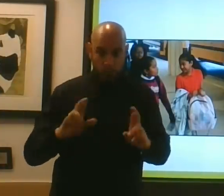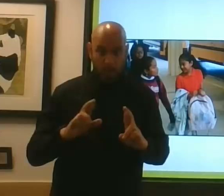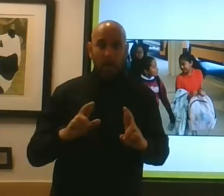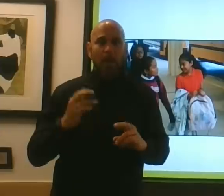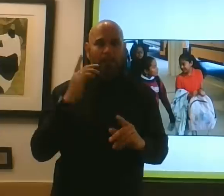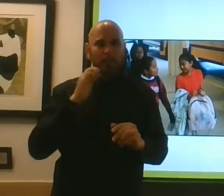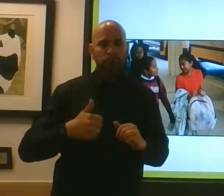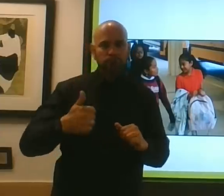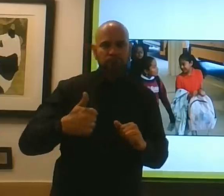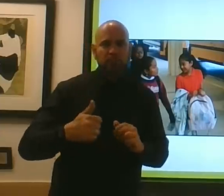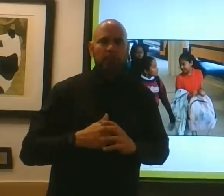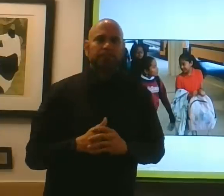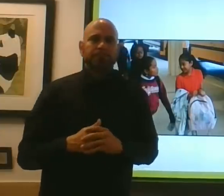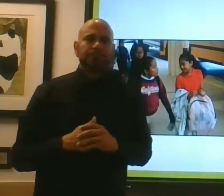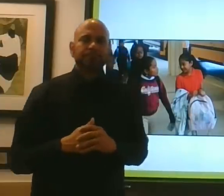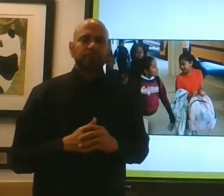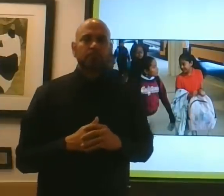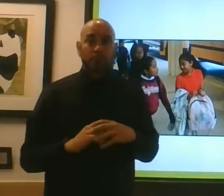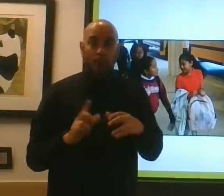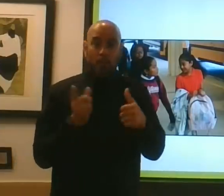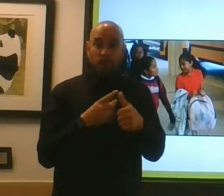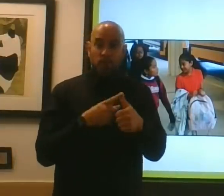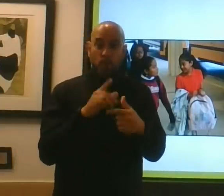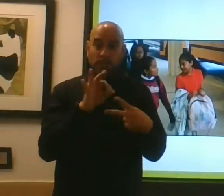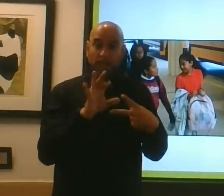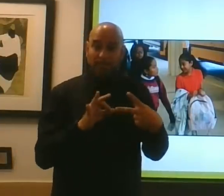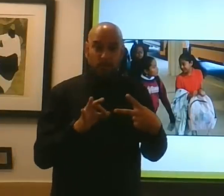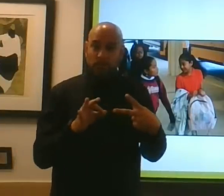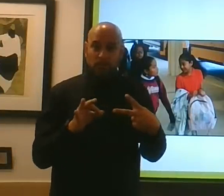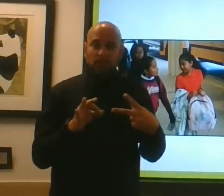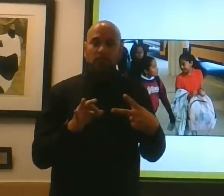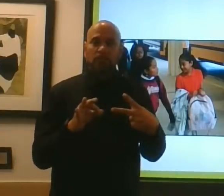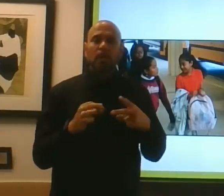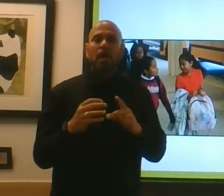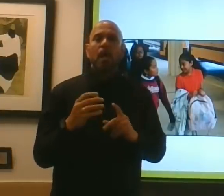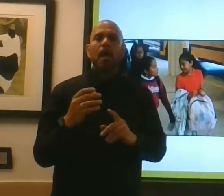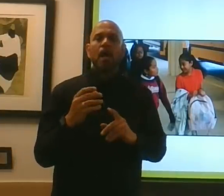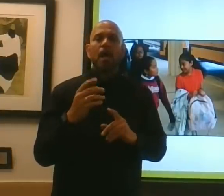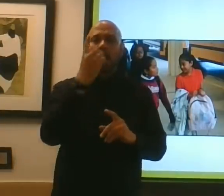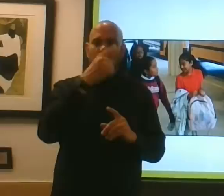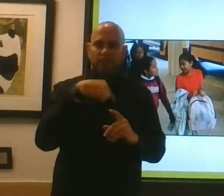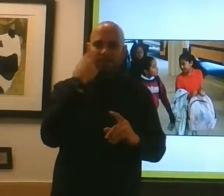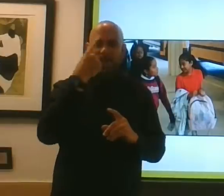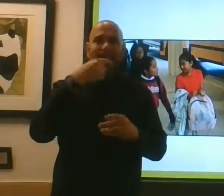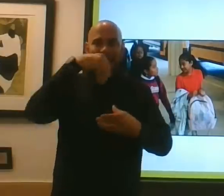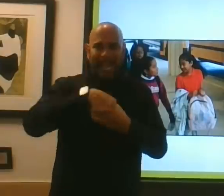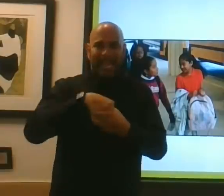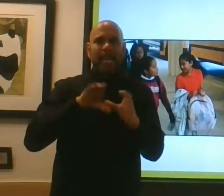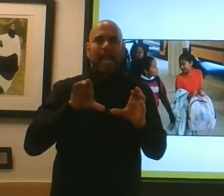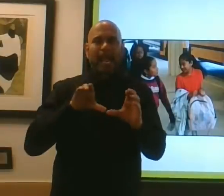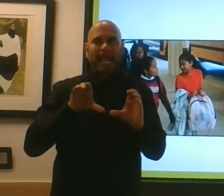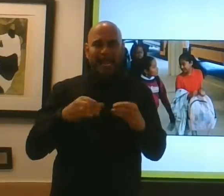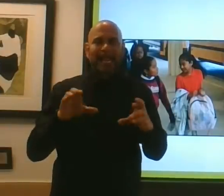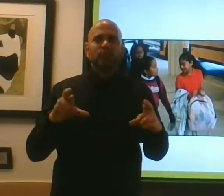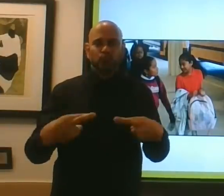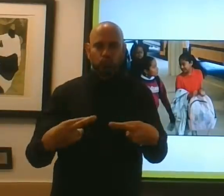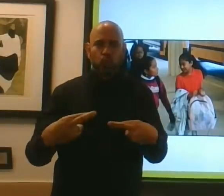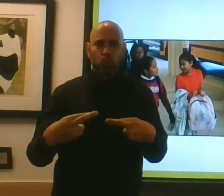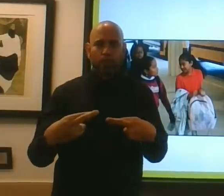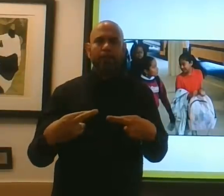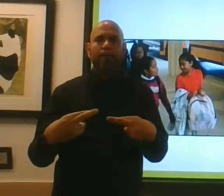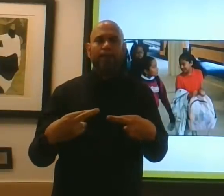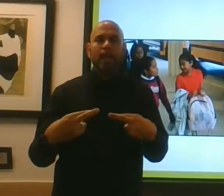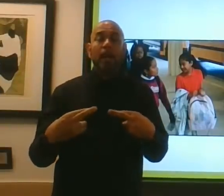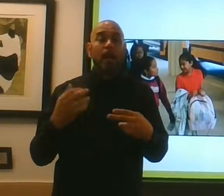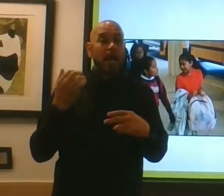using a face-to-face option. That was predicated upon a low-risk data situation, a